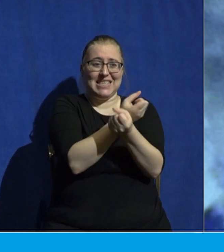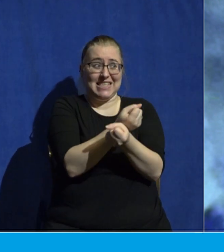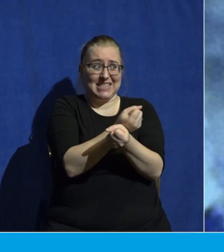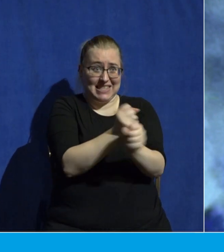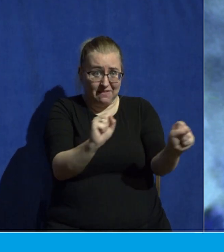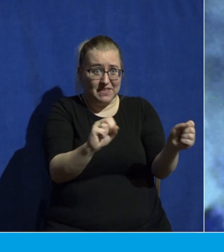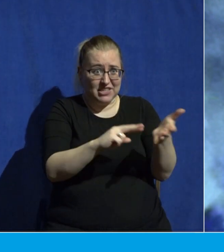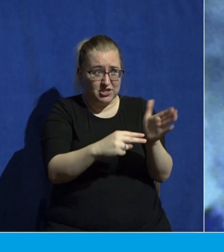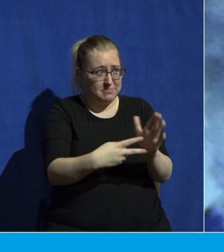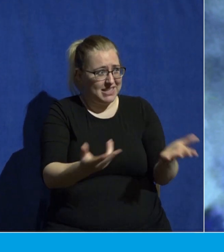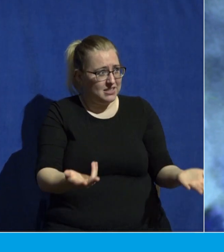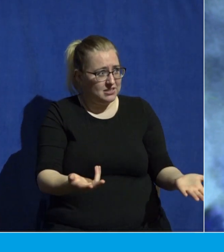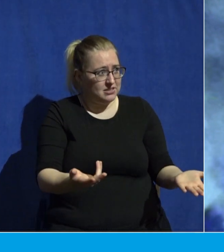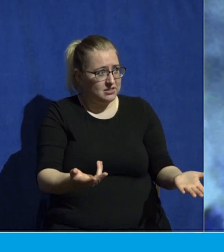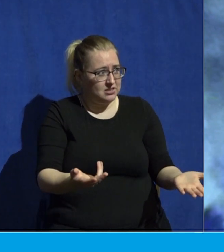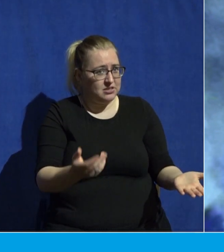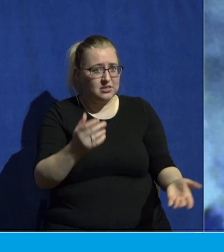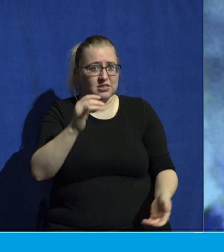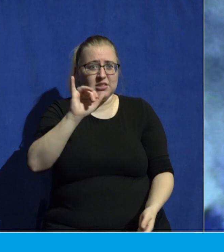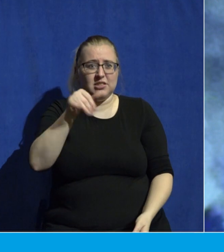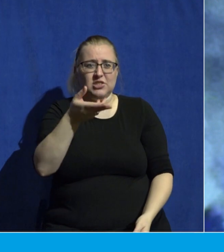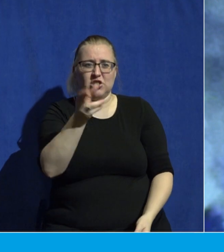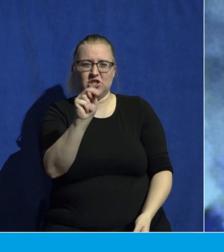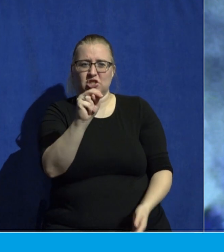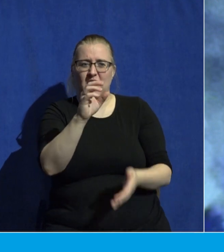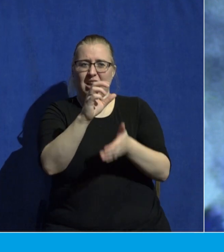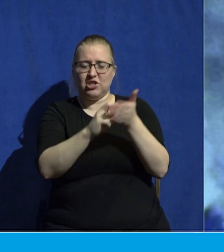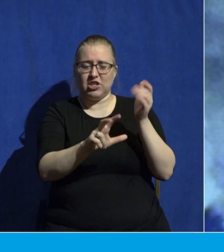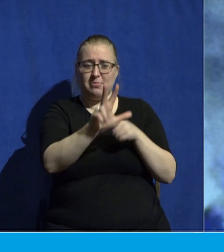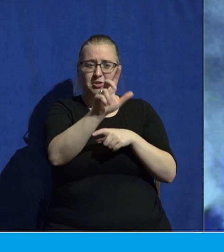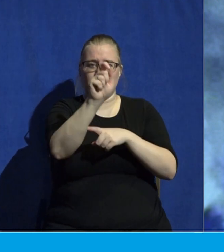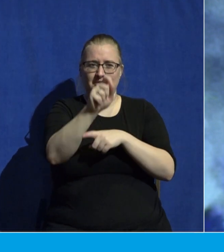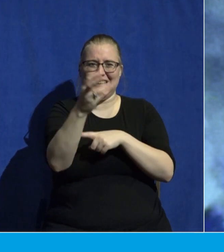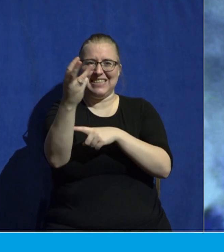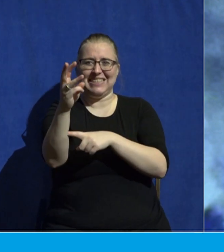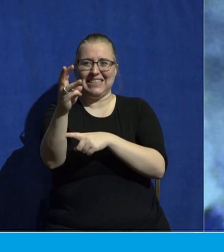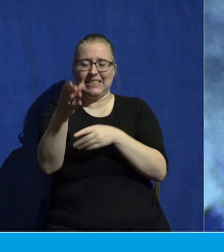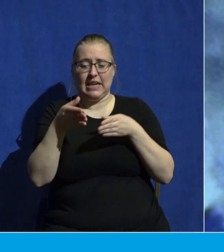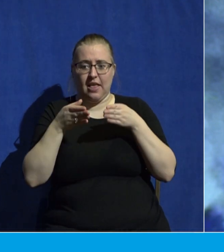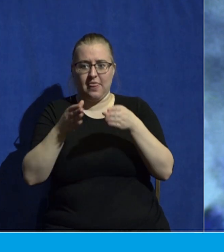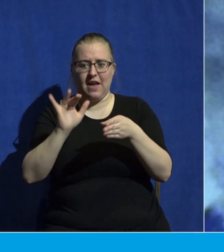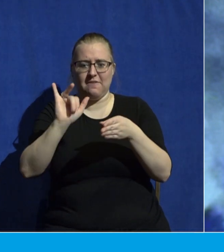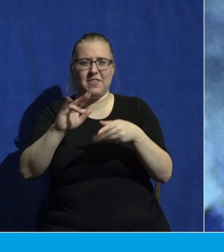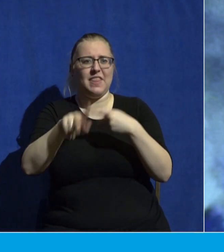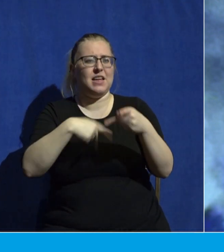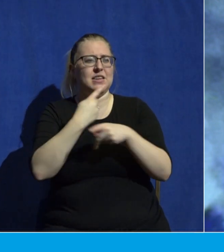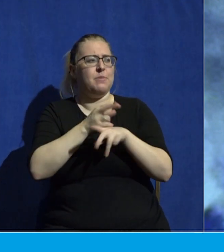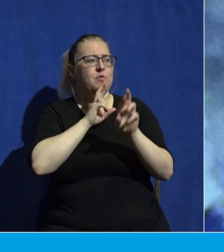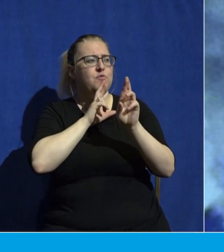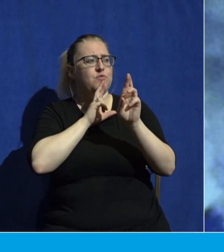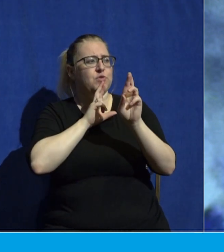Does John chapter 3, verse 16 allow for this type of response to the gospel?